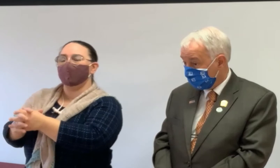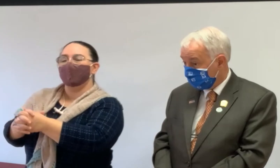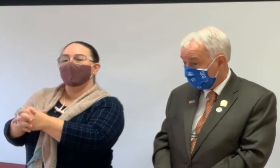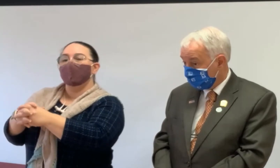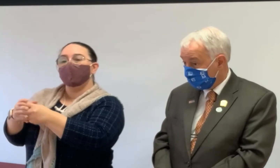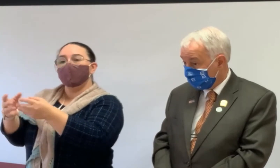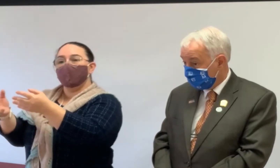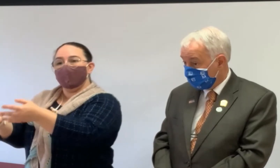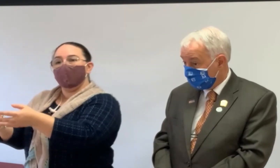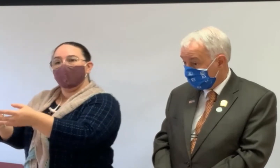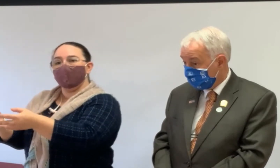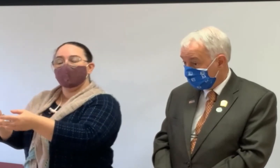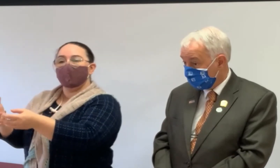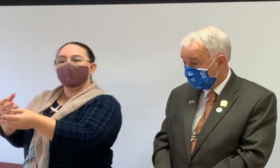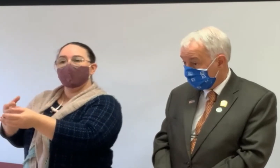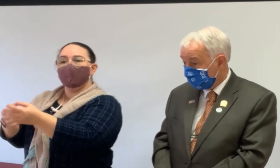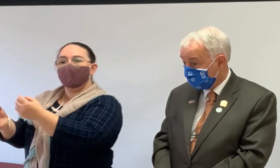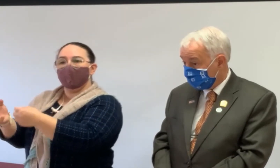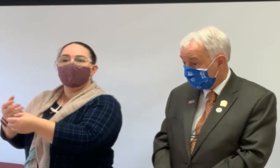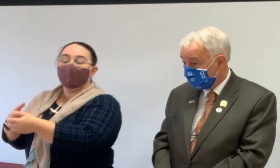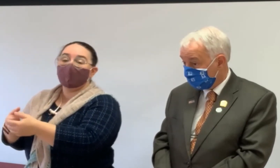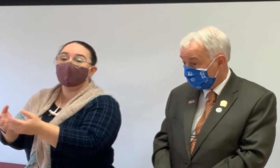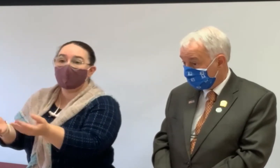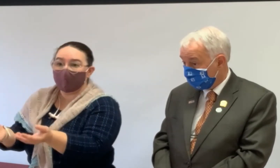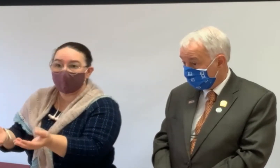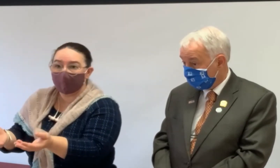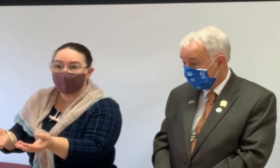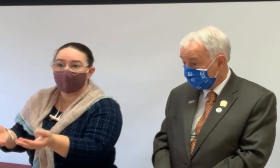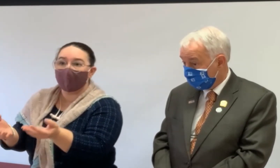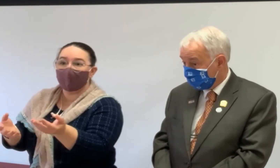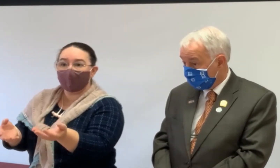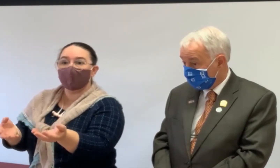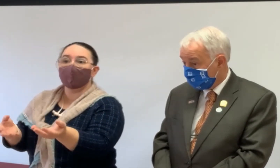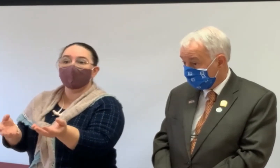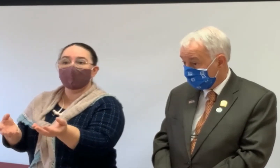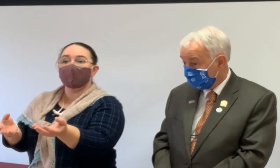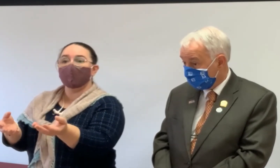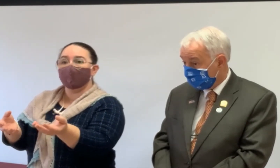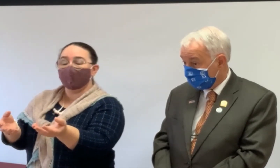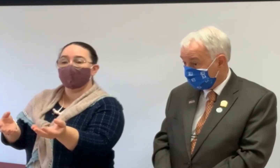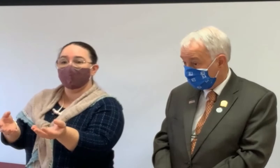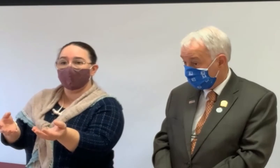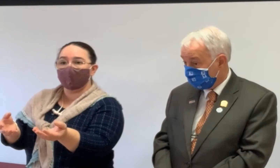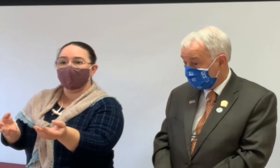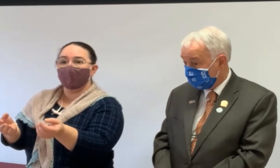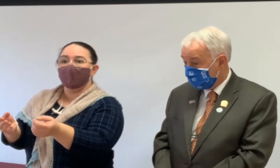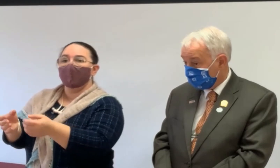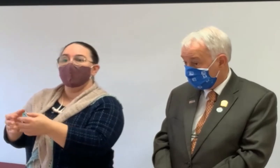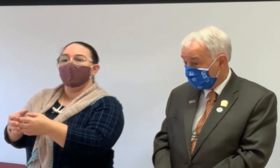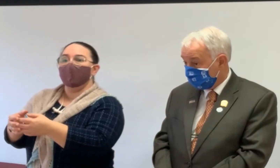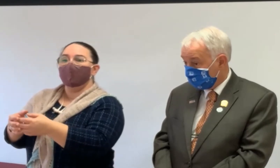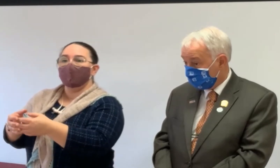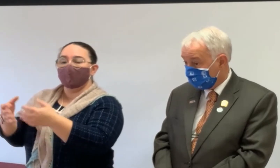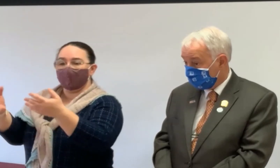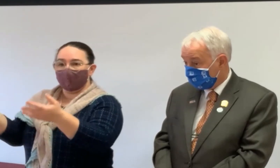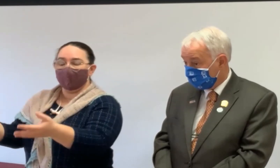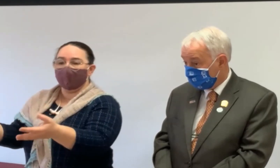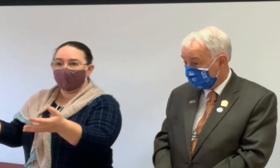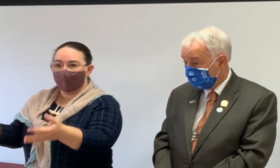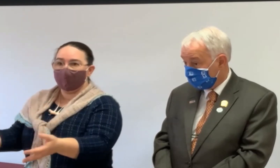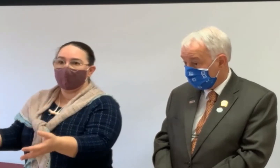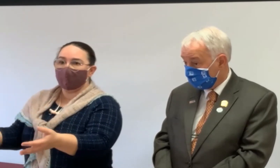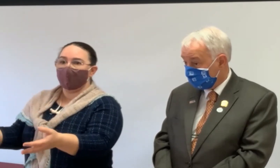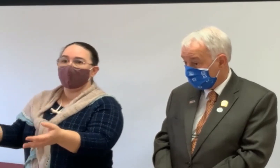like a bank account, or you keep the house and you only borrow what you need. That might be a good reason to get a reverse mortgage. Um, just